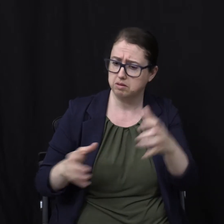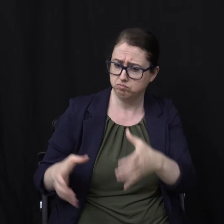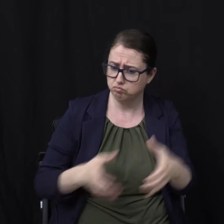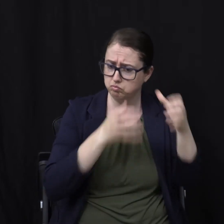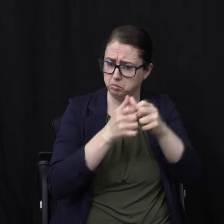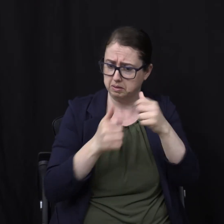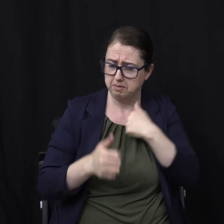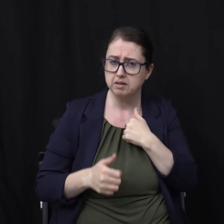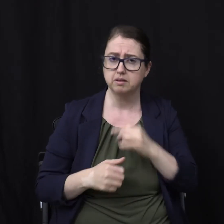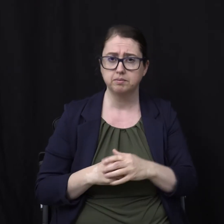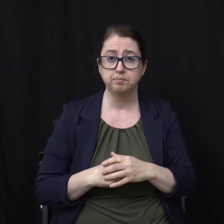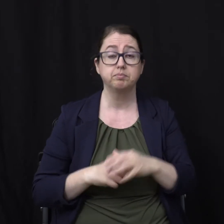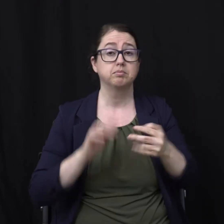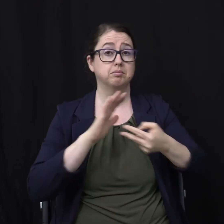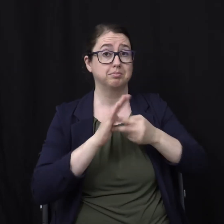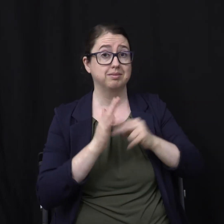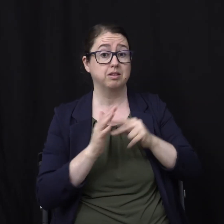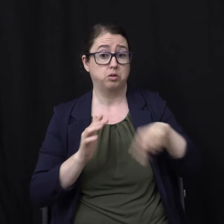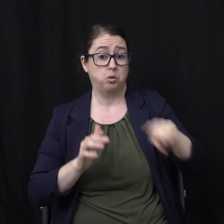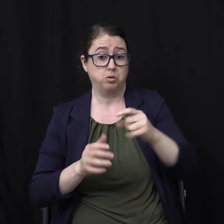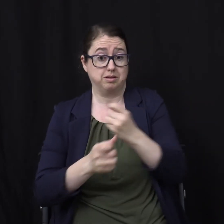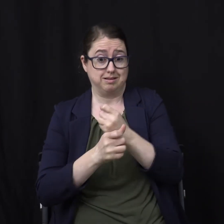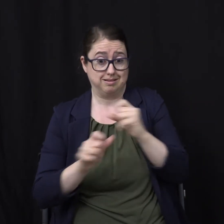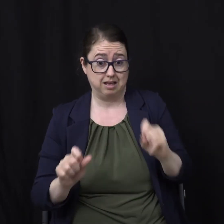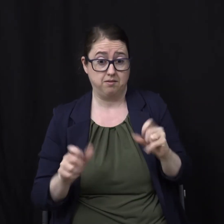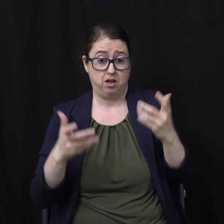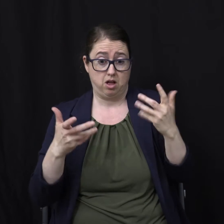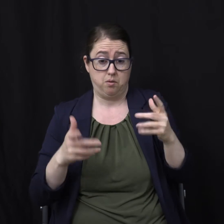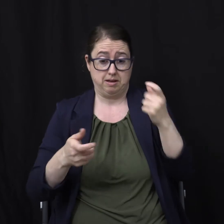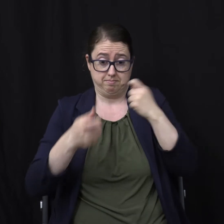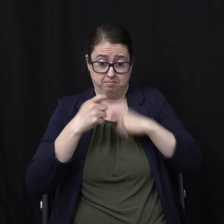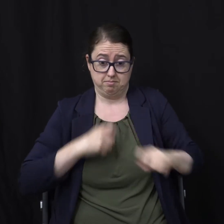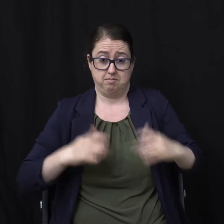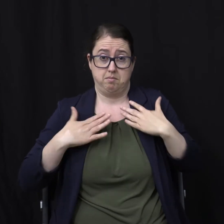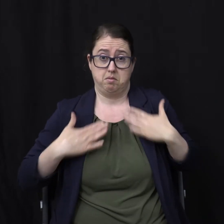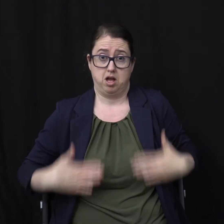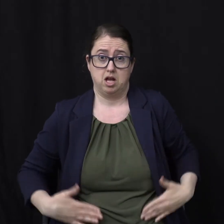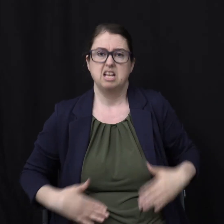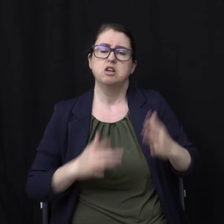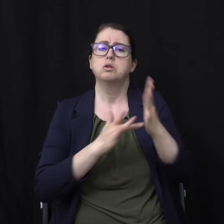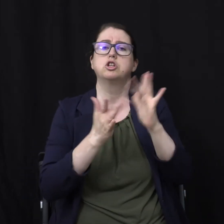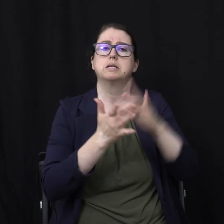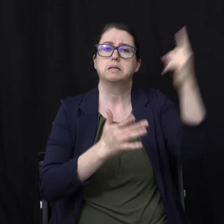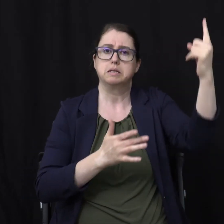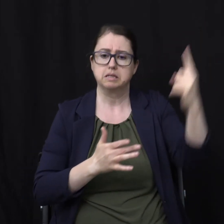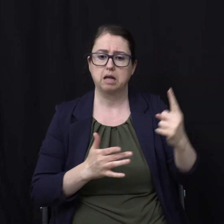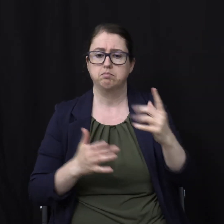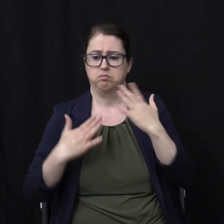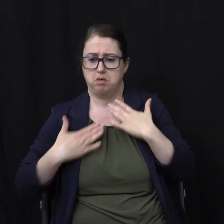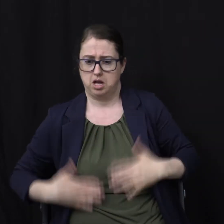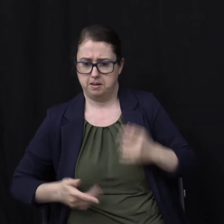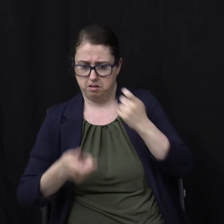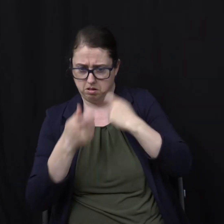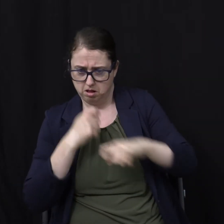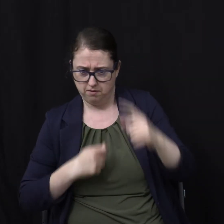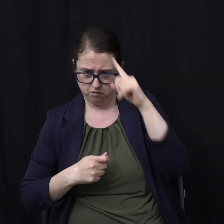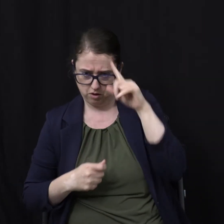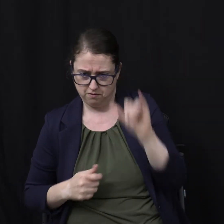saved Are given immortality And taken to heaven At the second coming Of Jesus That's what we saw Last night